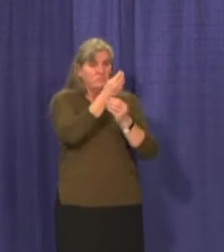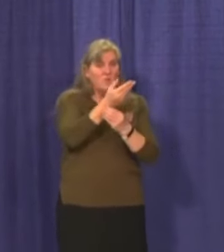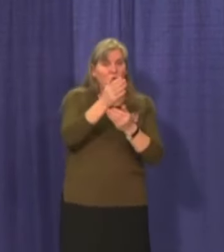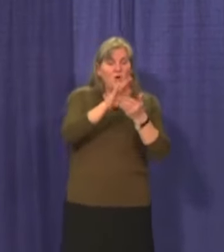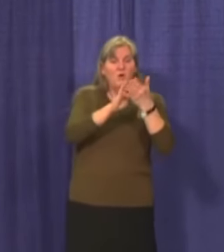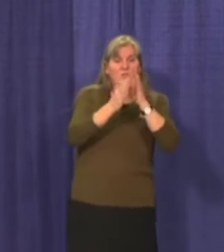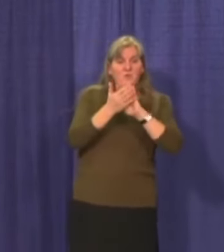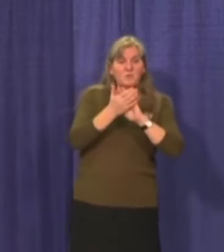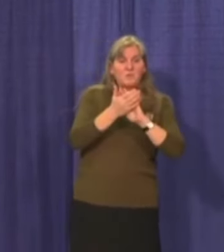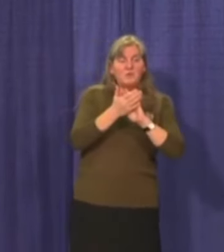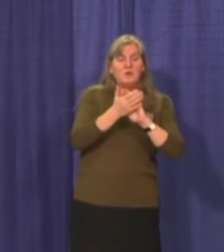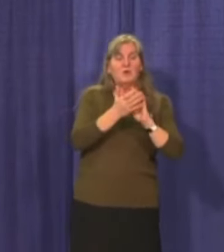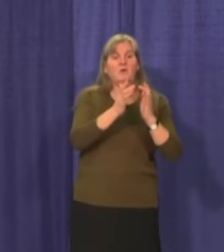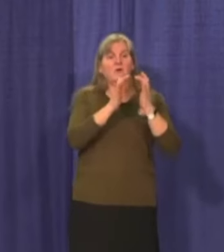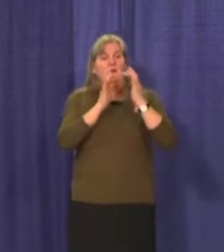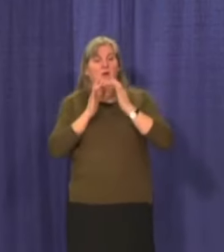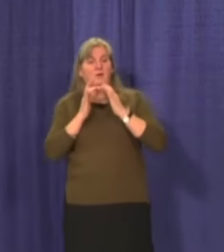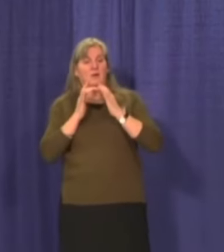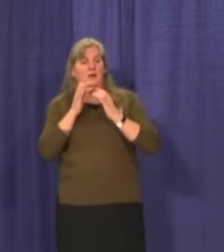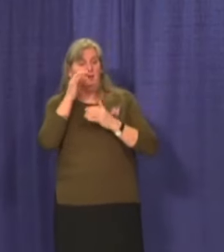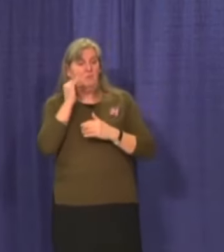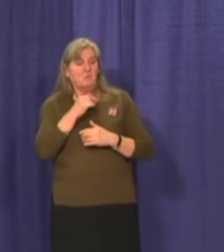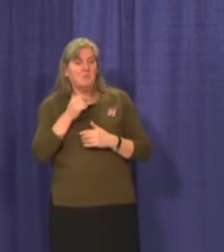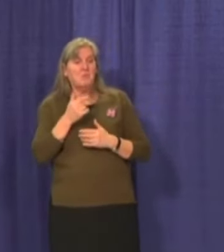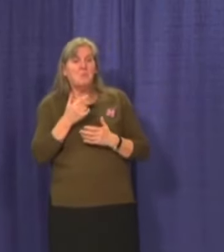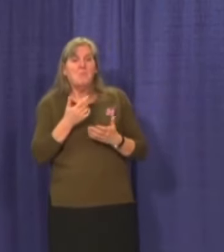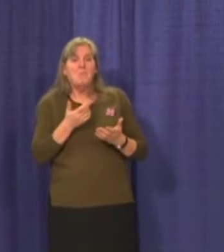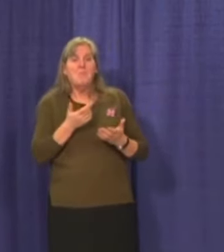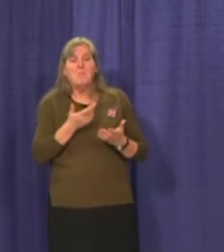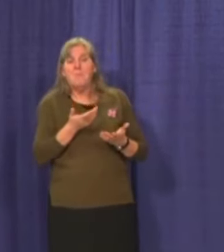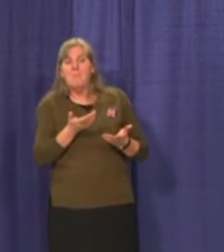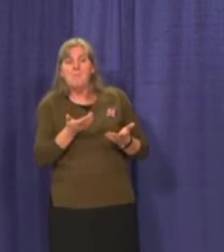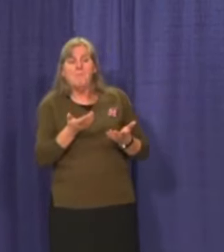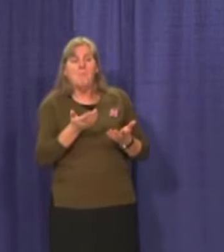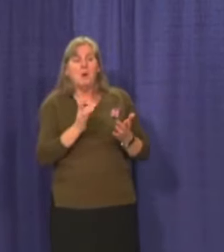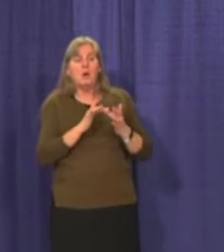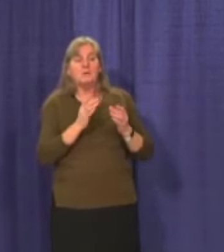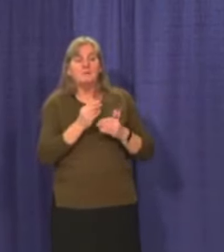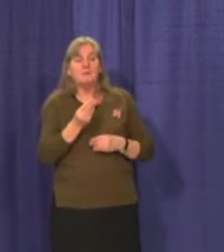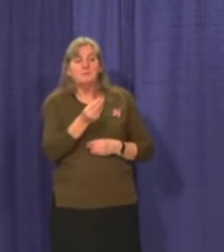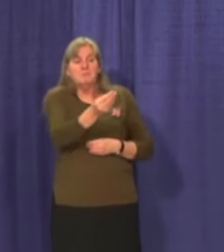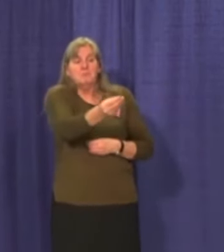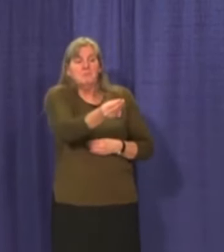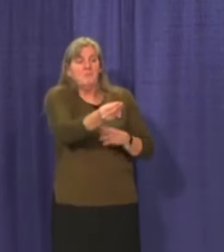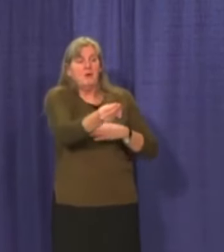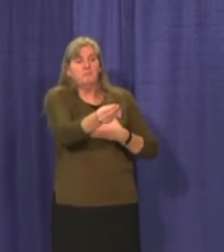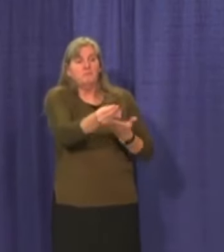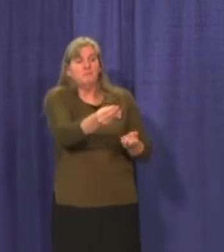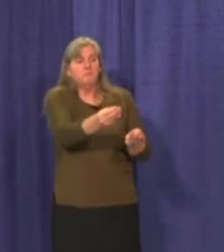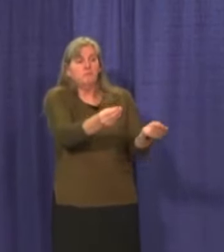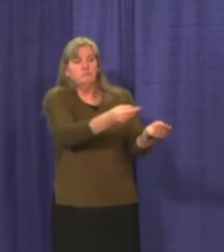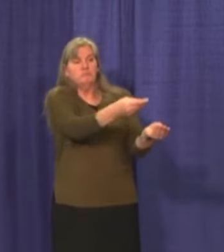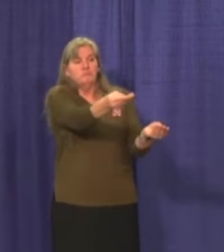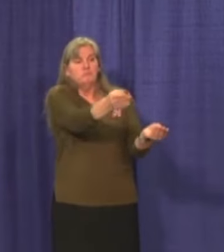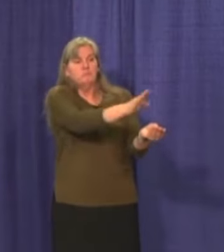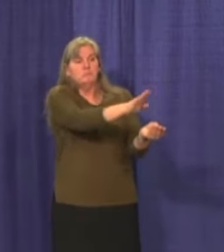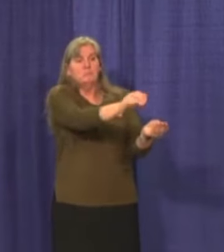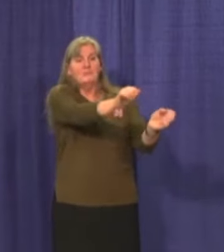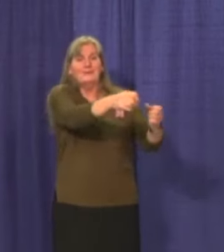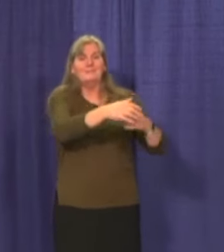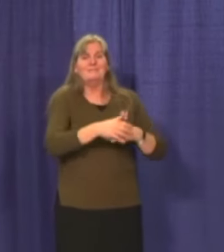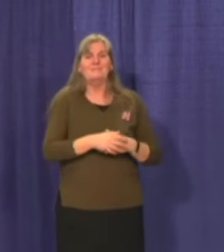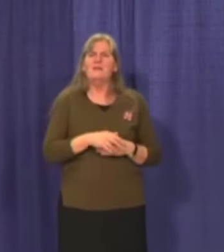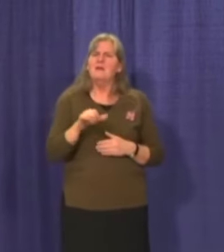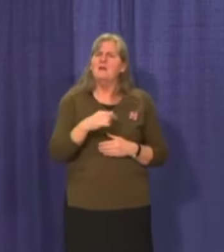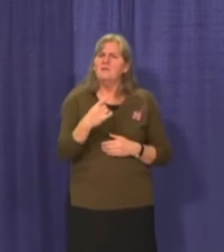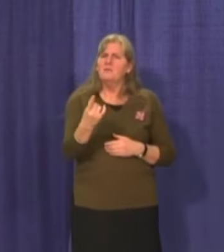uh, reach us, we will find, uh, we will give them that contact information. Happy to do so. Thank you. Do you